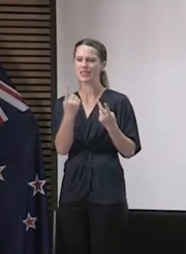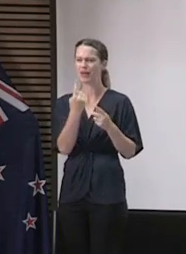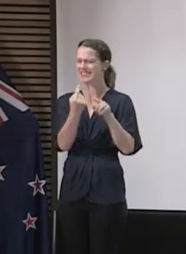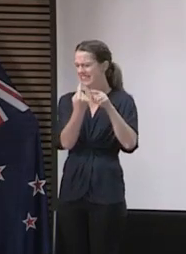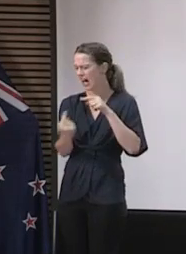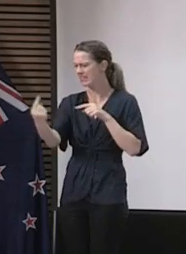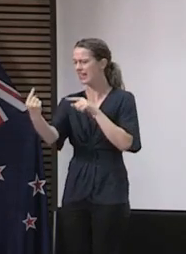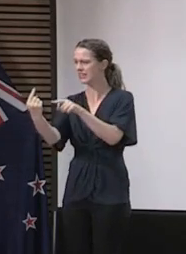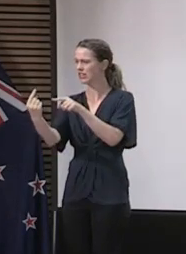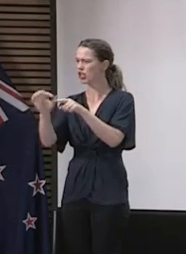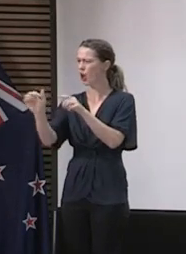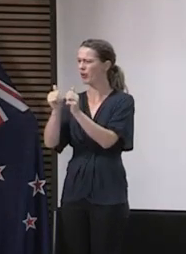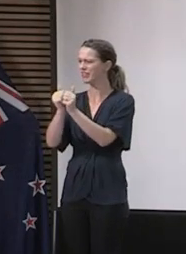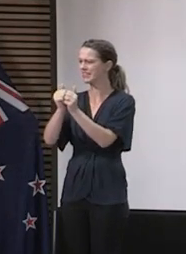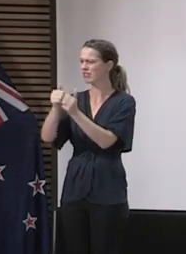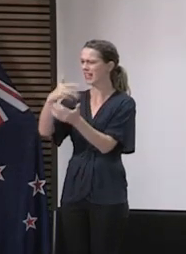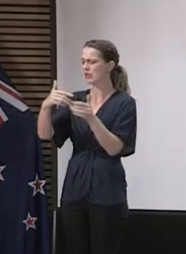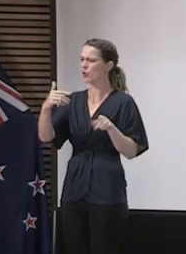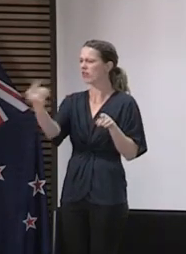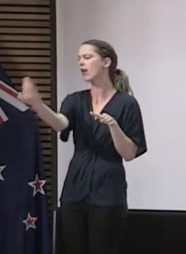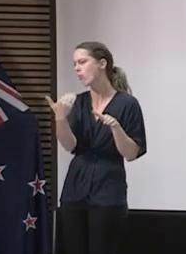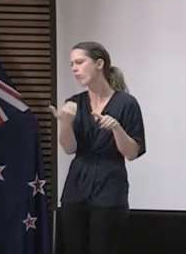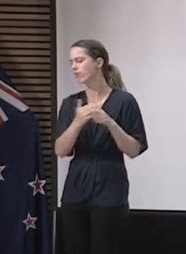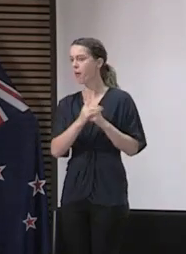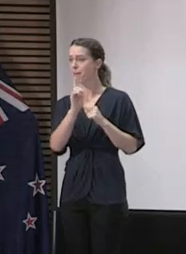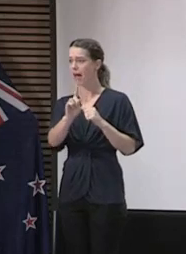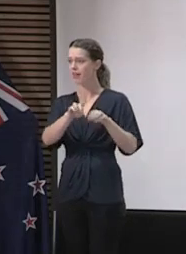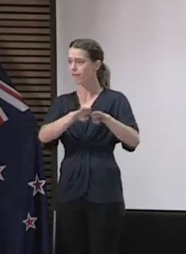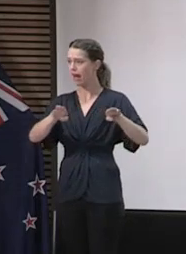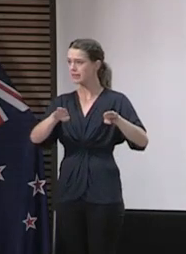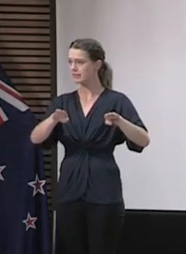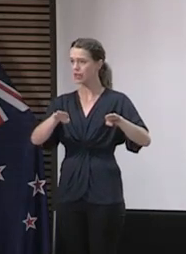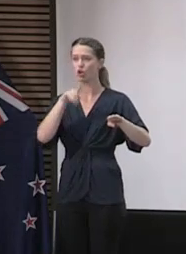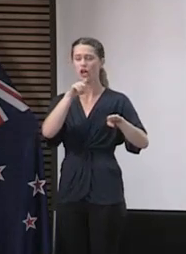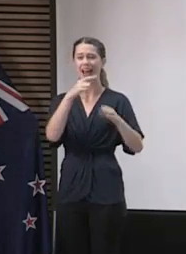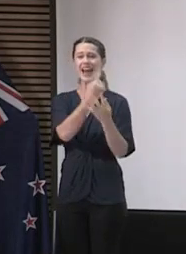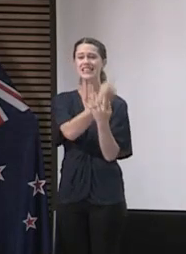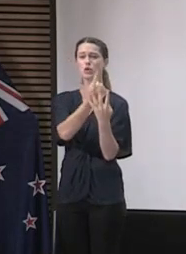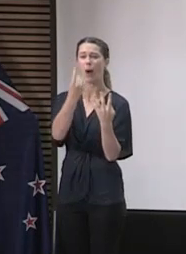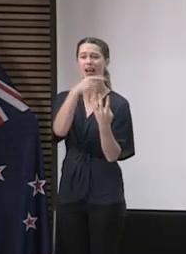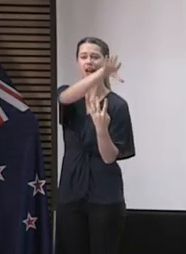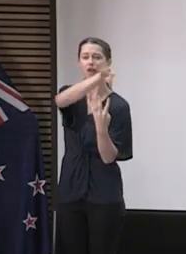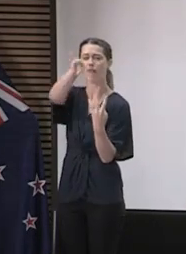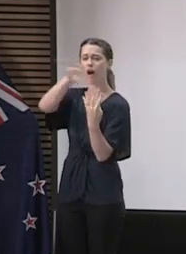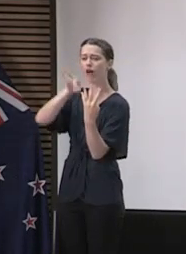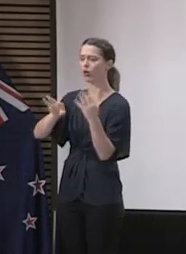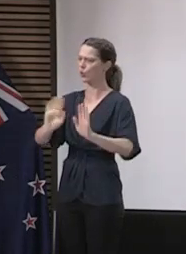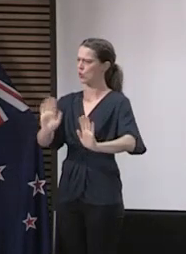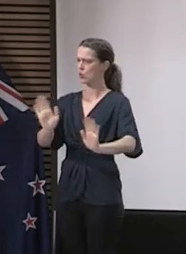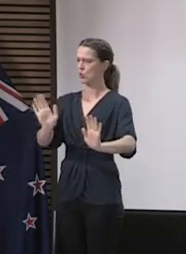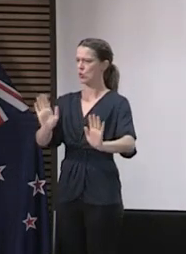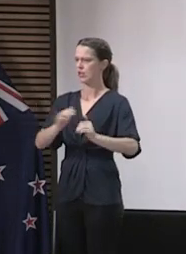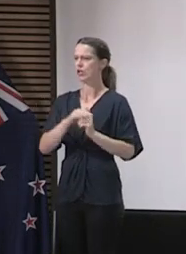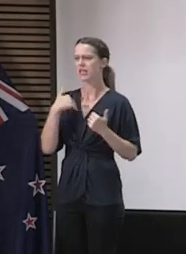is isolated and has had no contact with anyone else. But for a household like a flatting situation, they do need to think cautiously